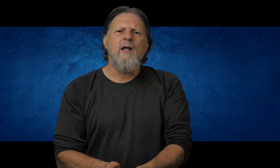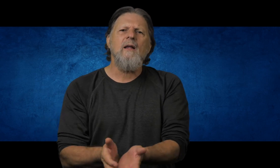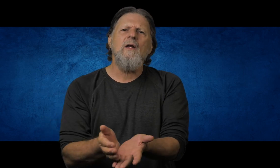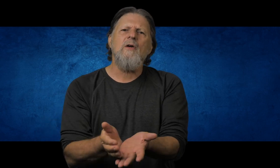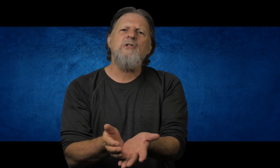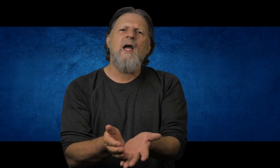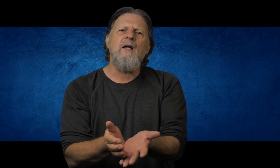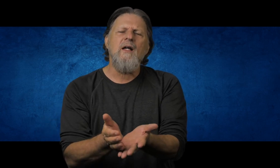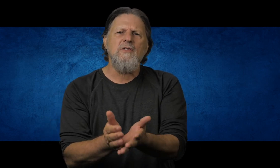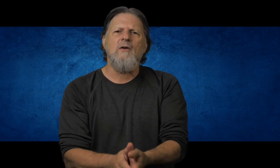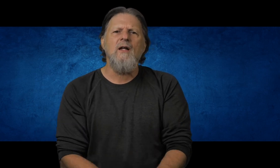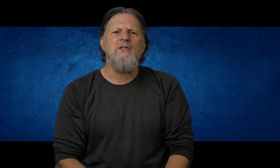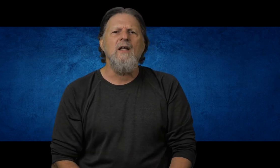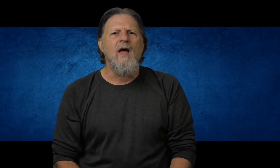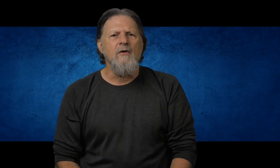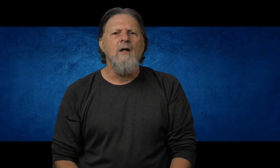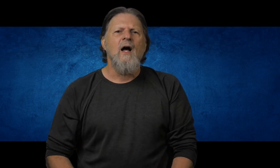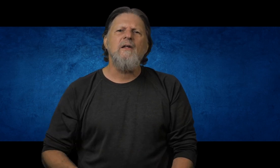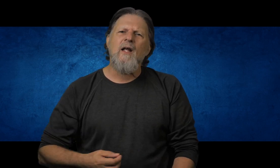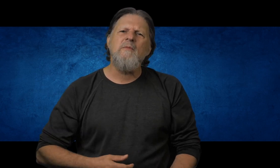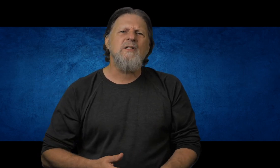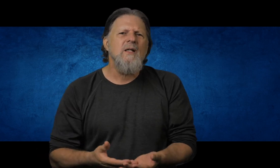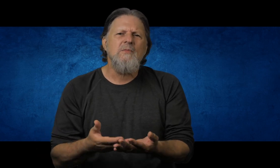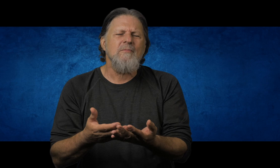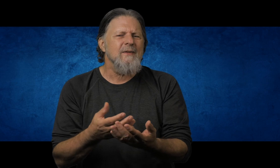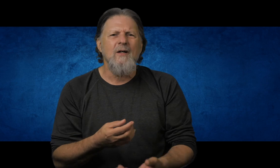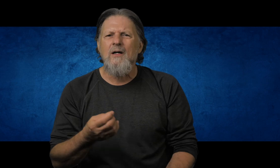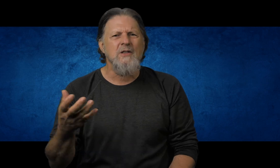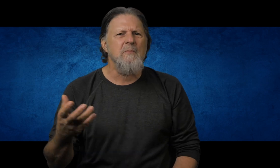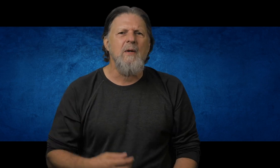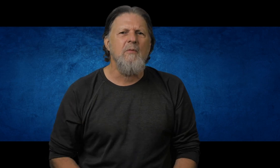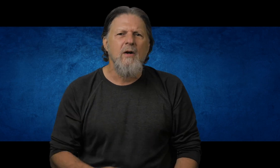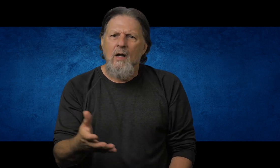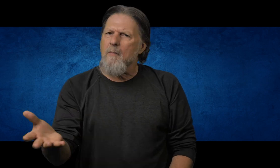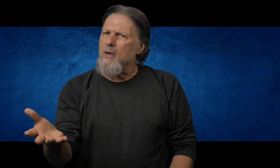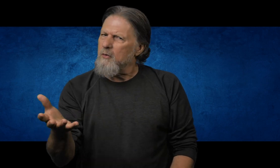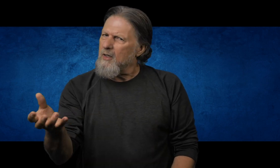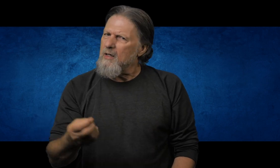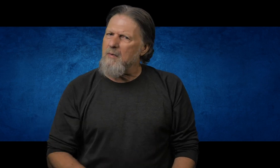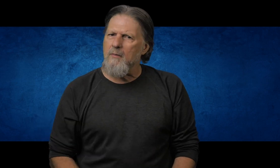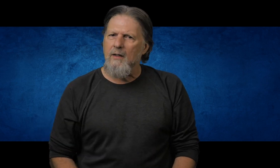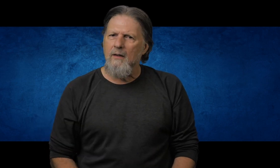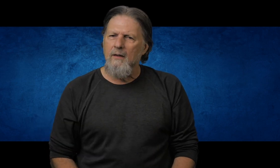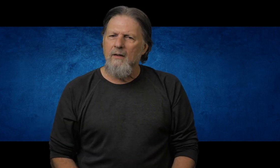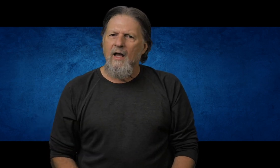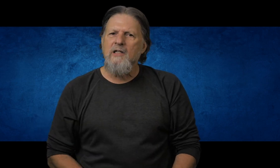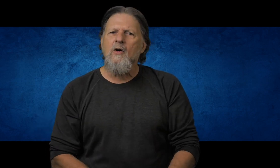day I think Christianity is the greatest thing ever. Other times it seems, you know, just a bit boring, a bit routine maybe. And you know,